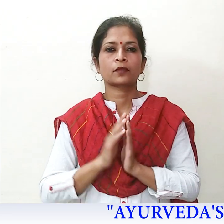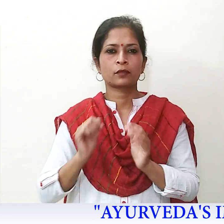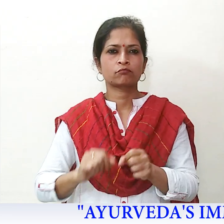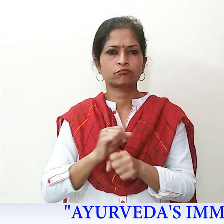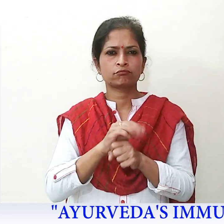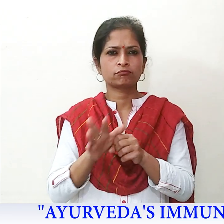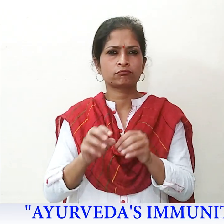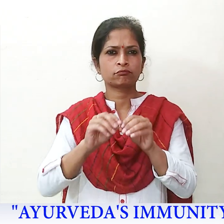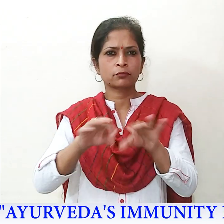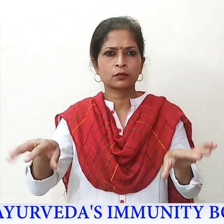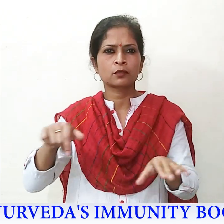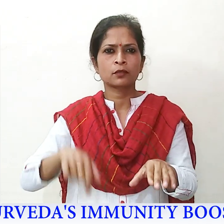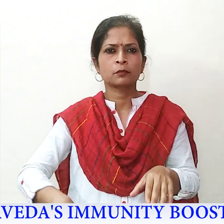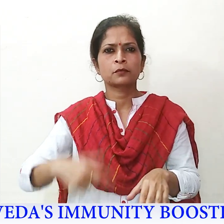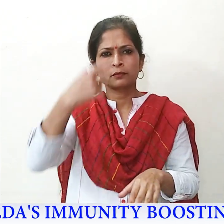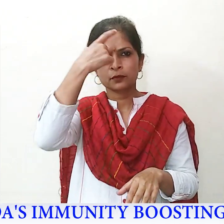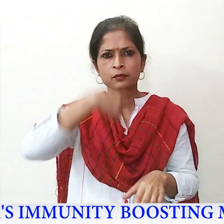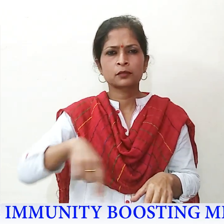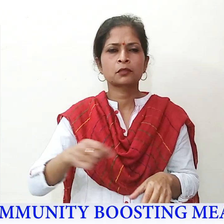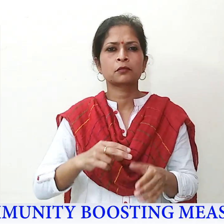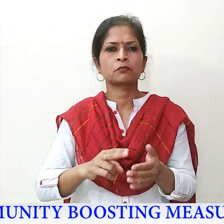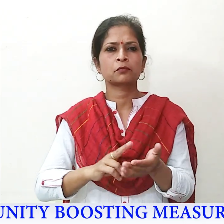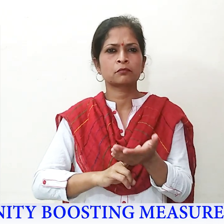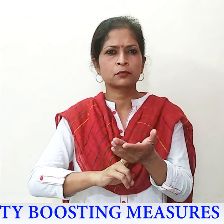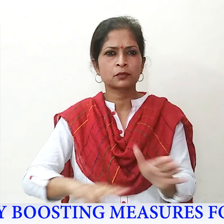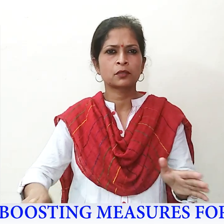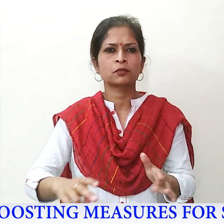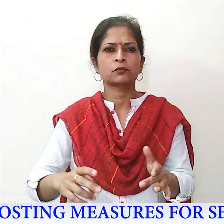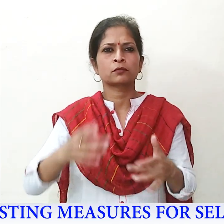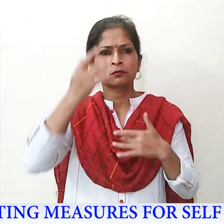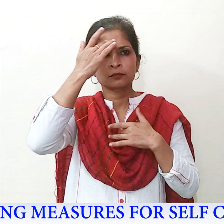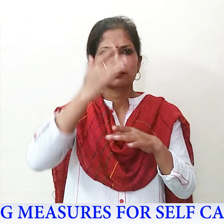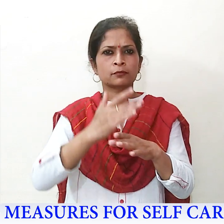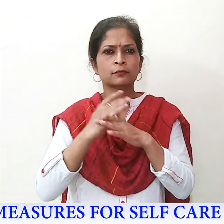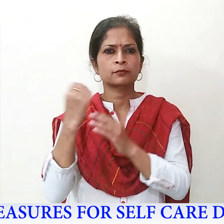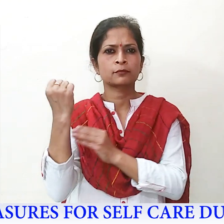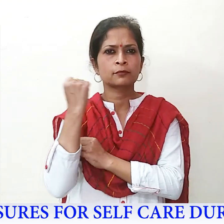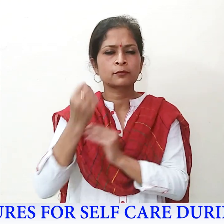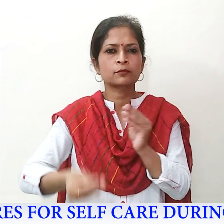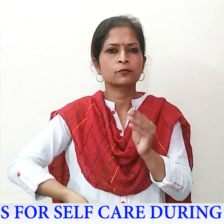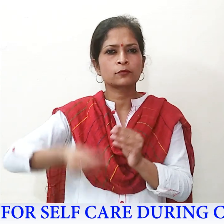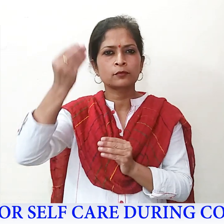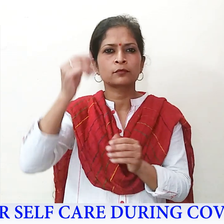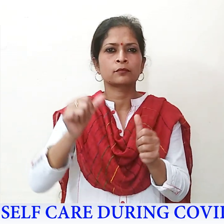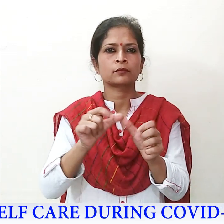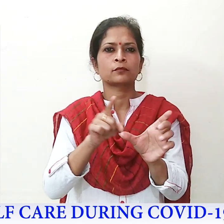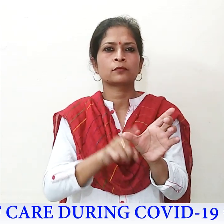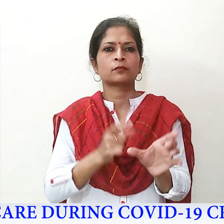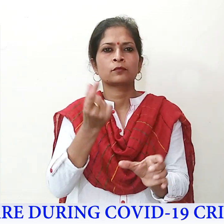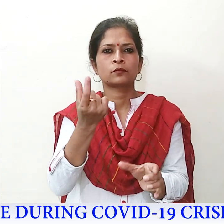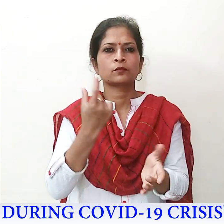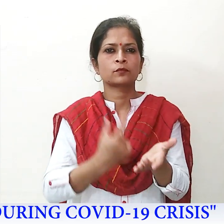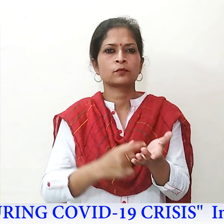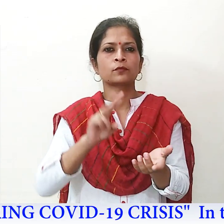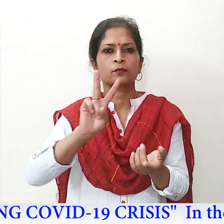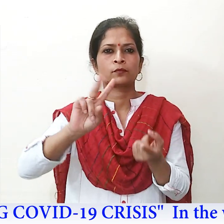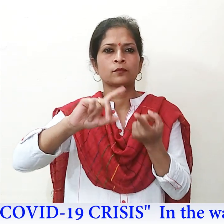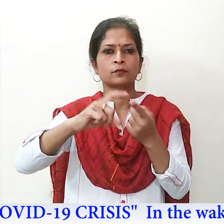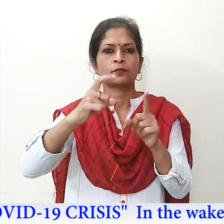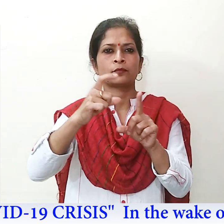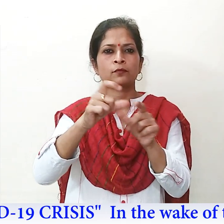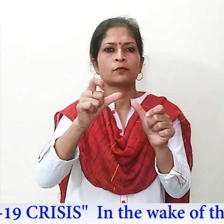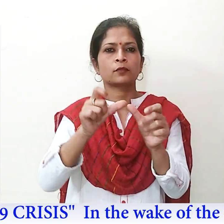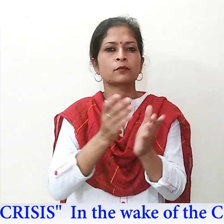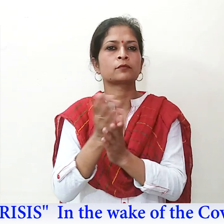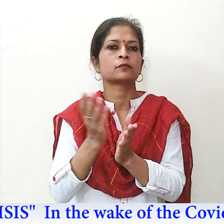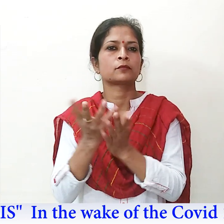Ayurveda's Immunity Boosting Measures for Self-Care During COVID-19 Crisis In